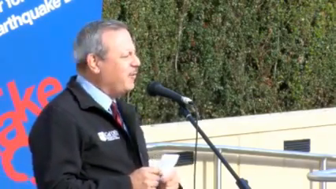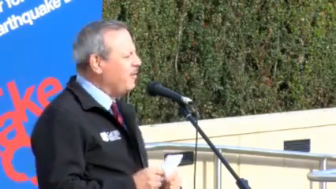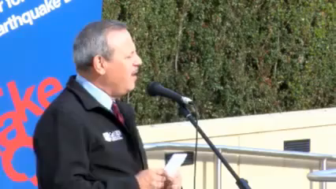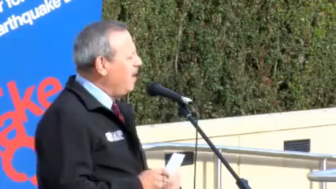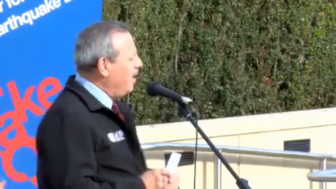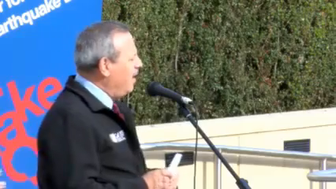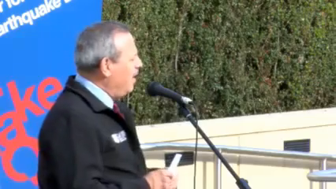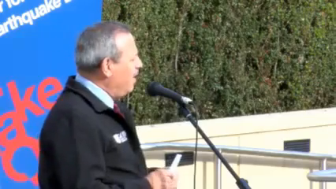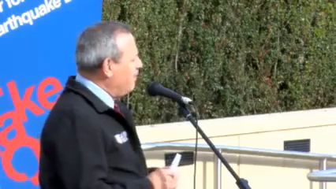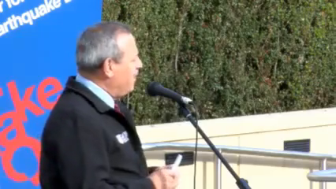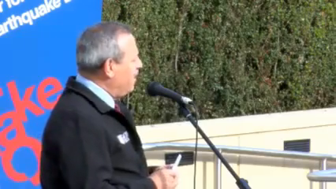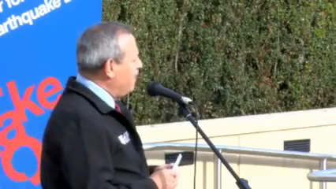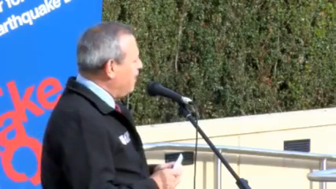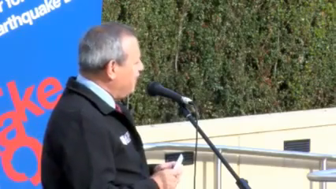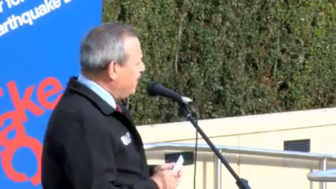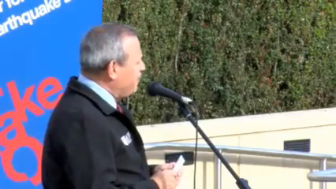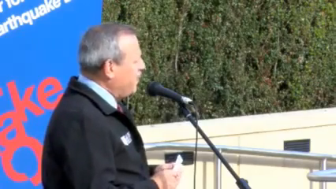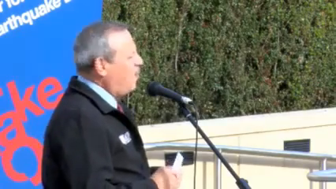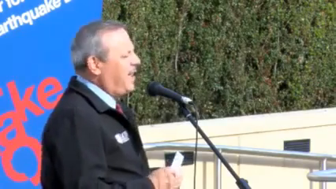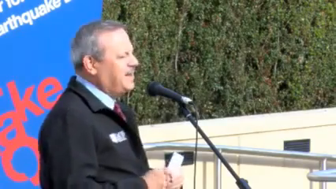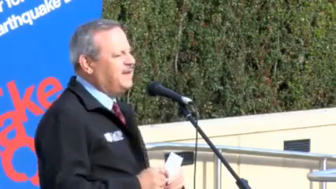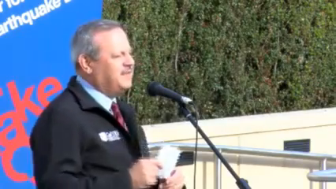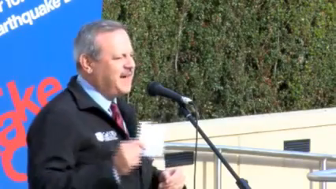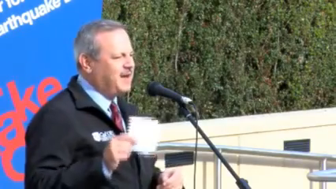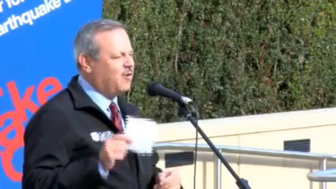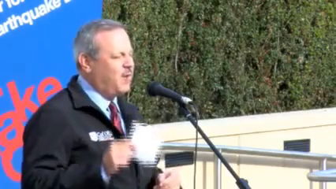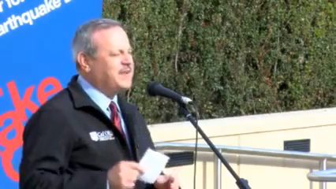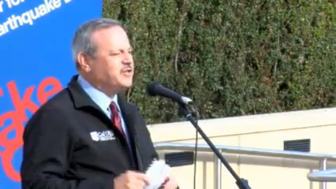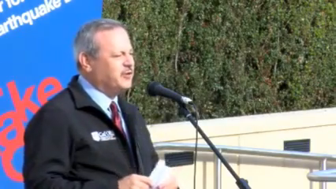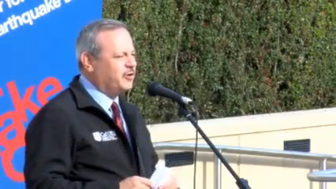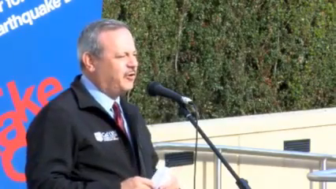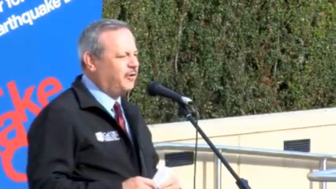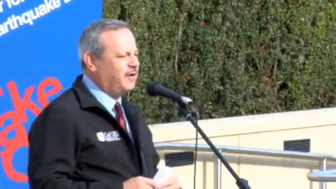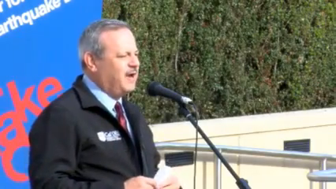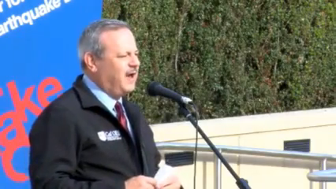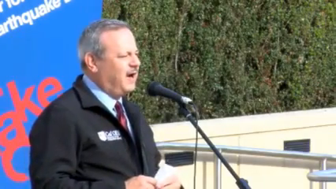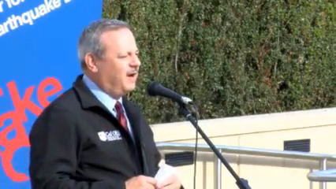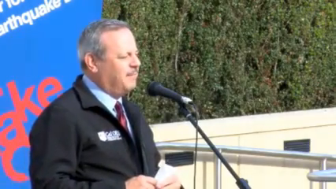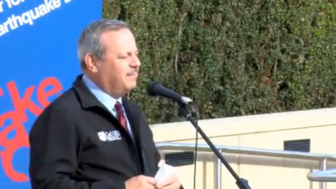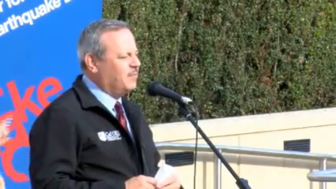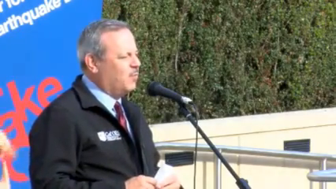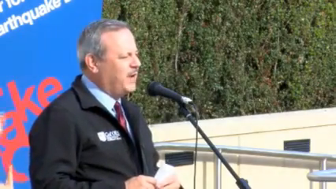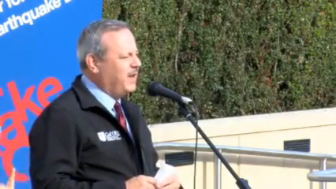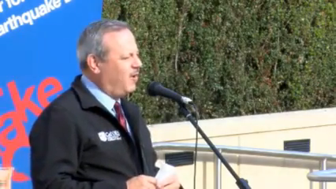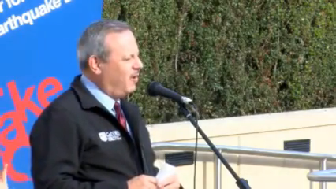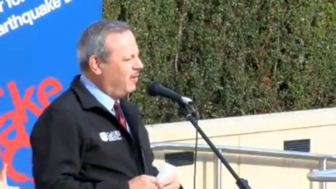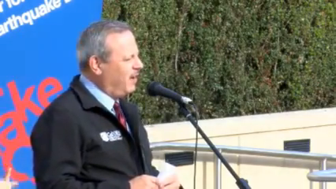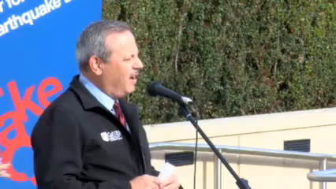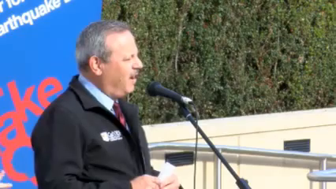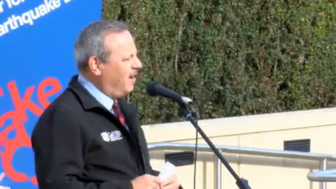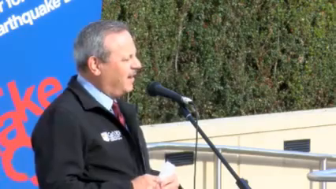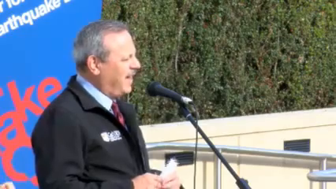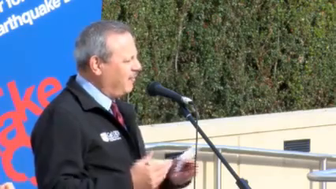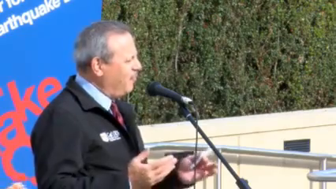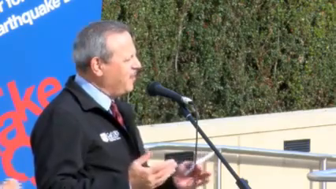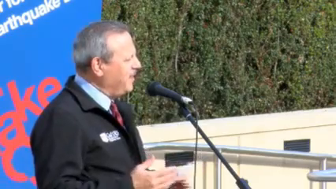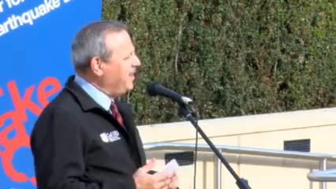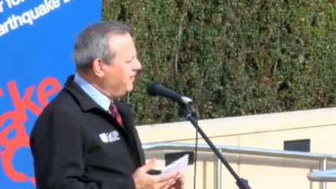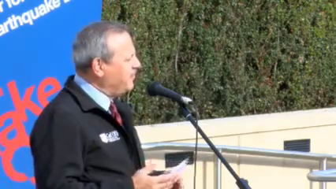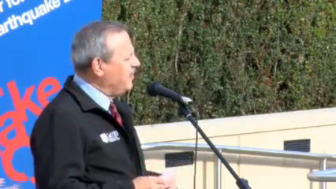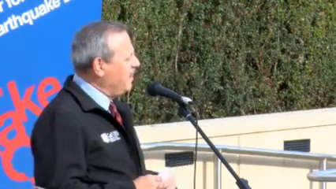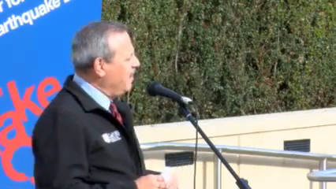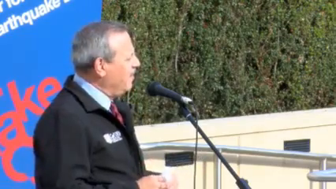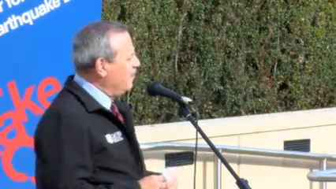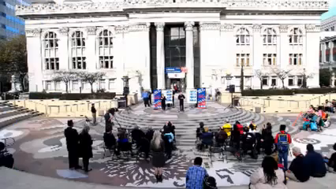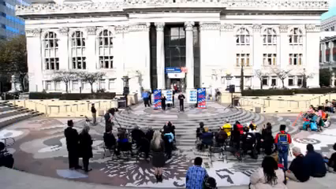not a matter of if, but when that earthquake's going to occur. We are, California